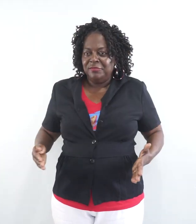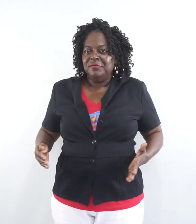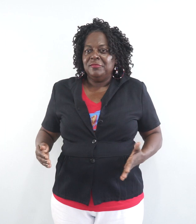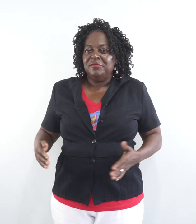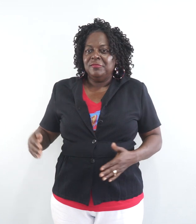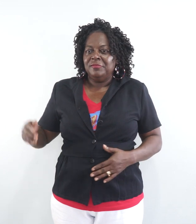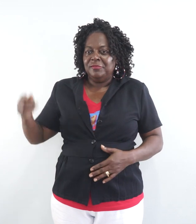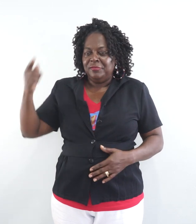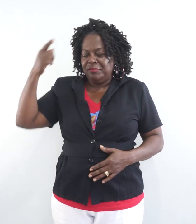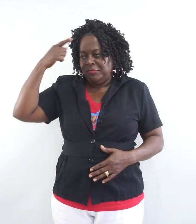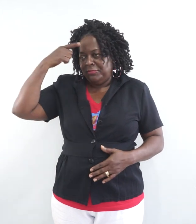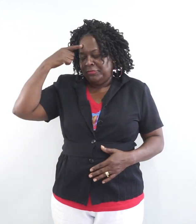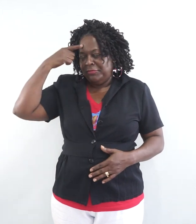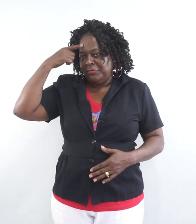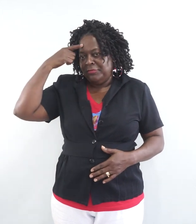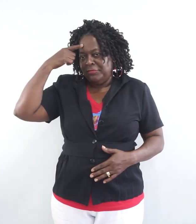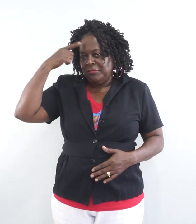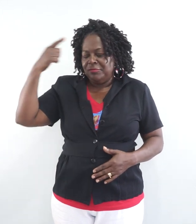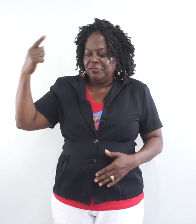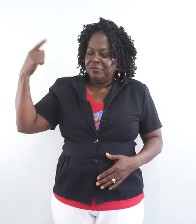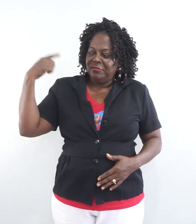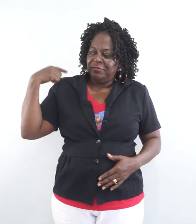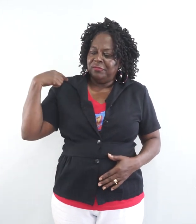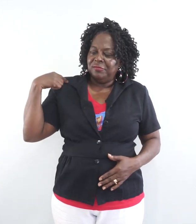forehead or shoulder.